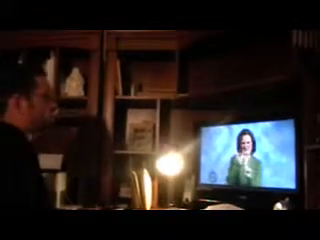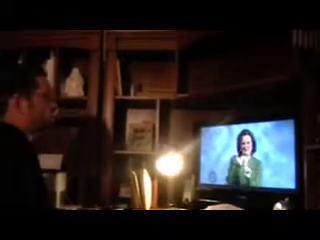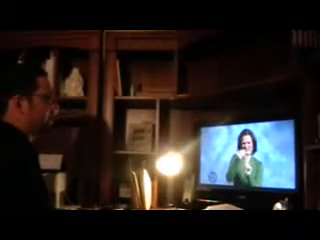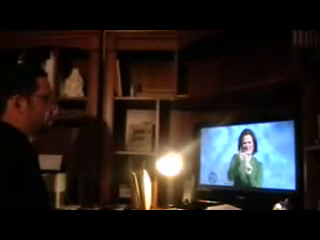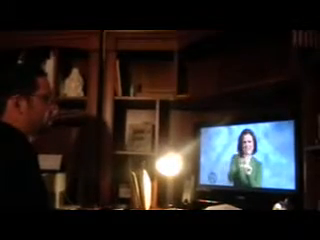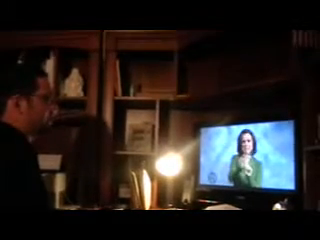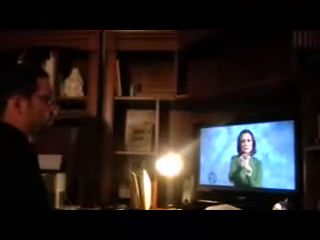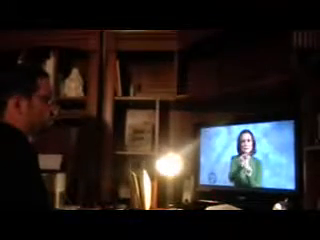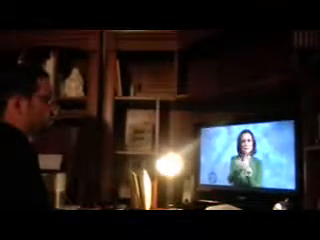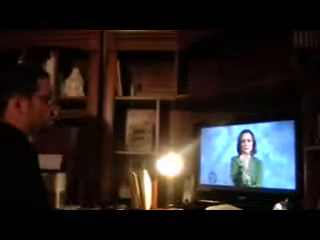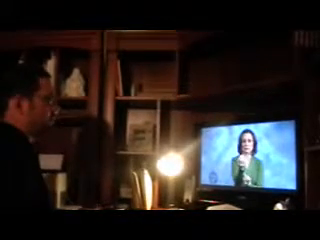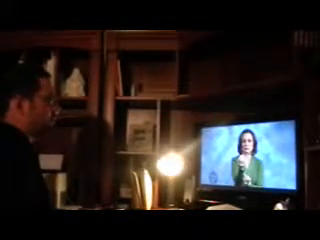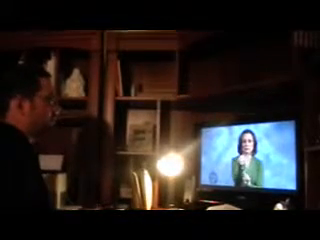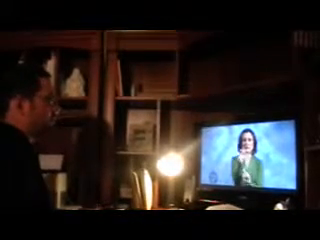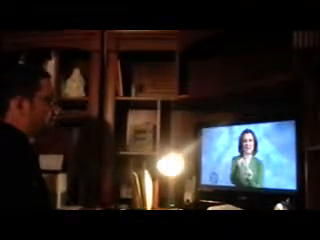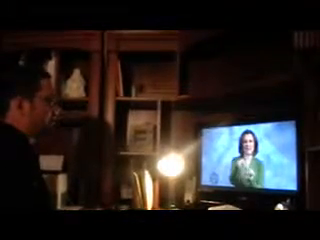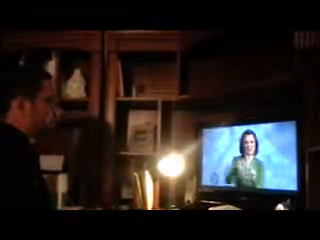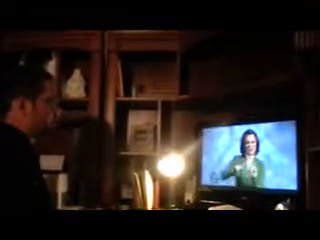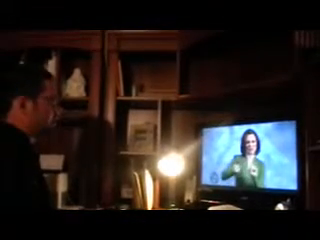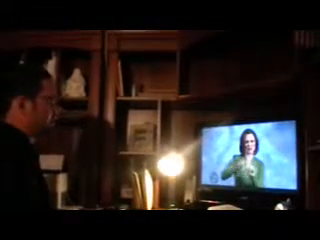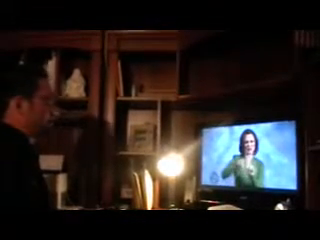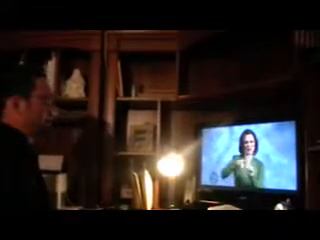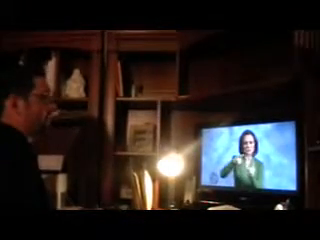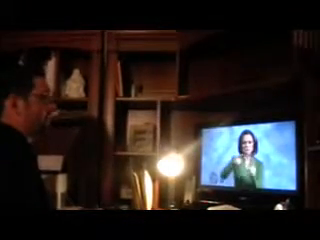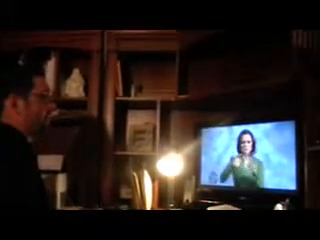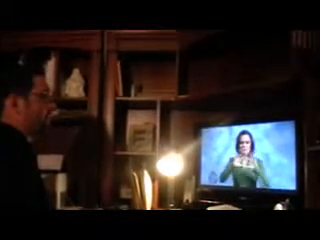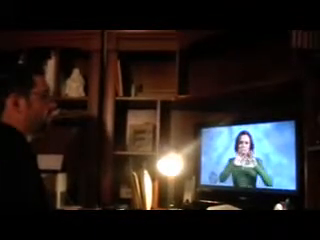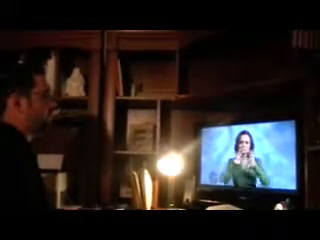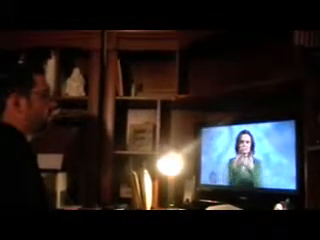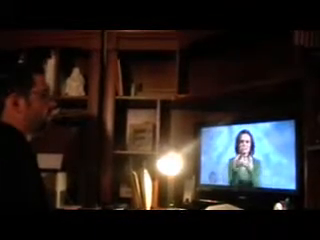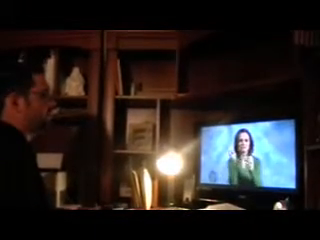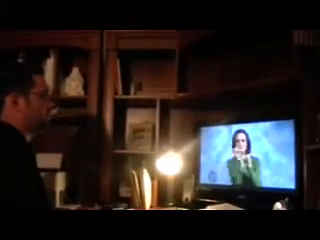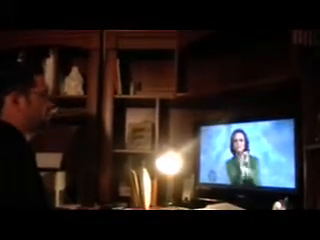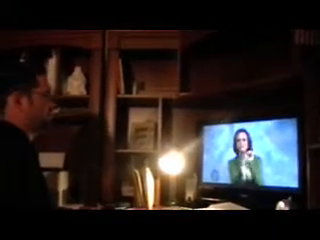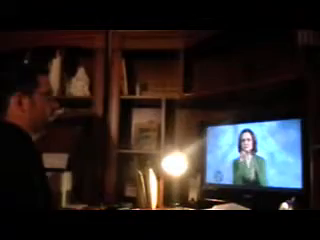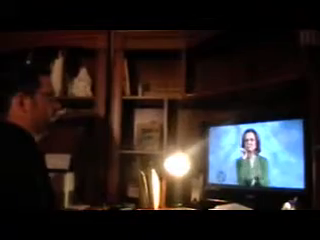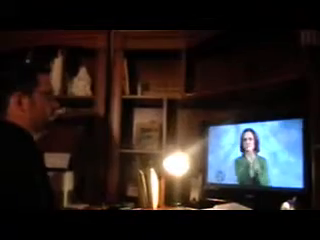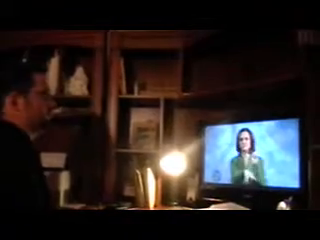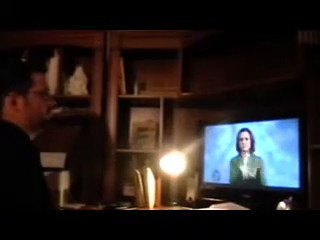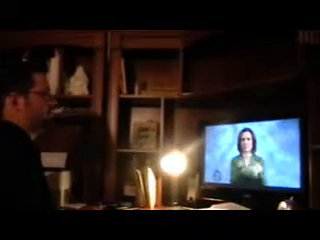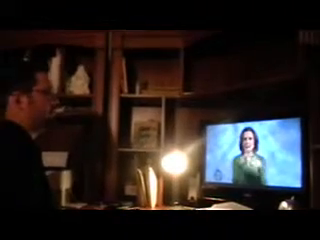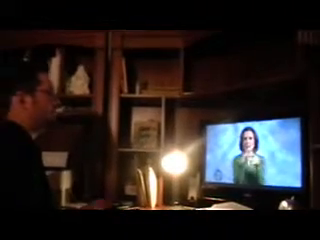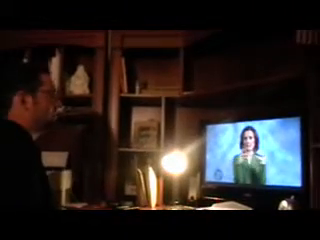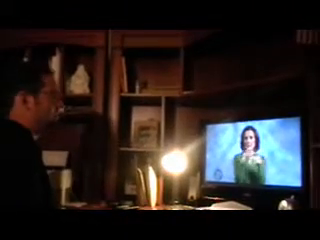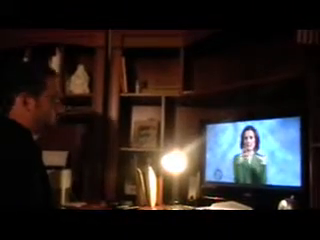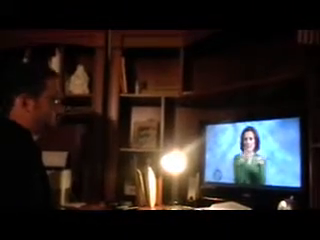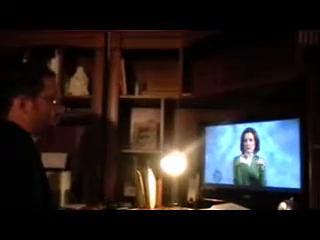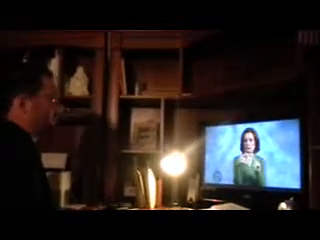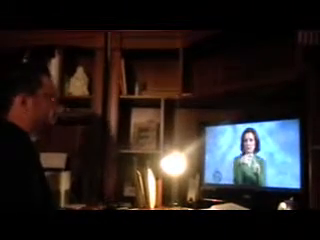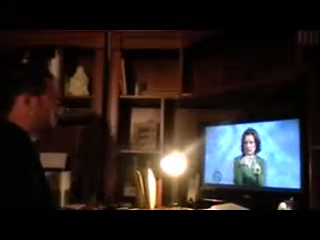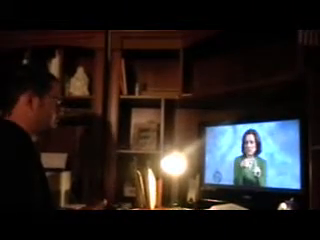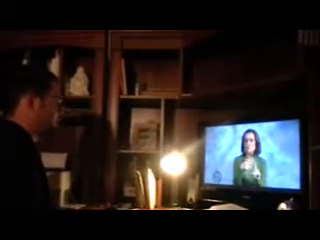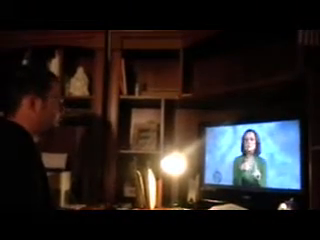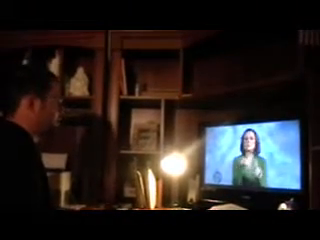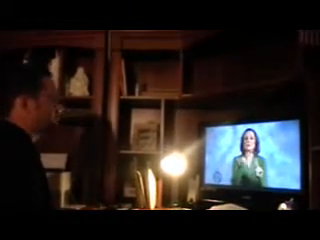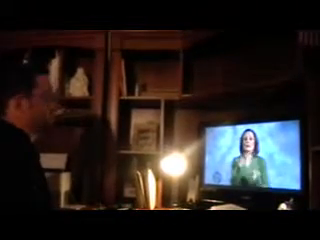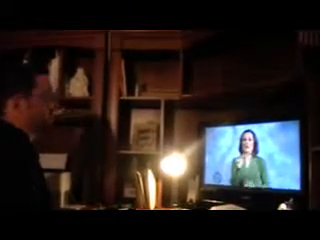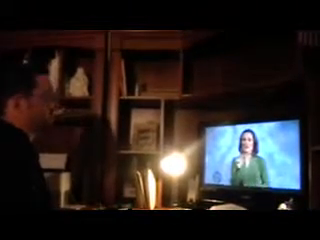feedback, I think it's due May 14th, and this will be the first feedback session, we'll have a bunch of comments, etc.